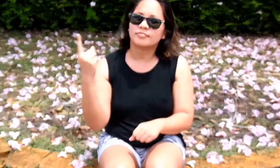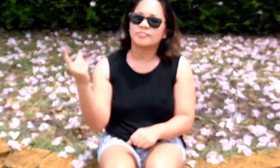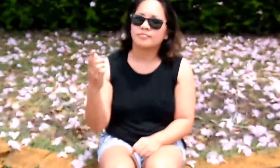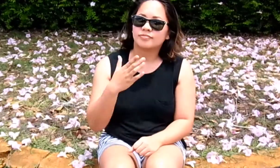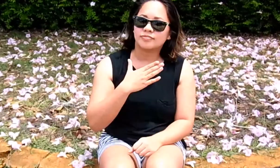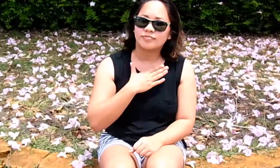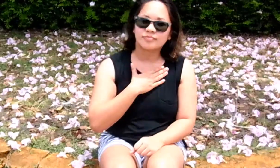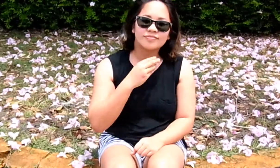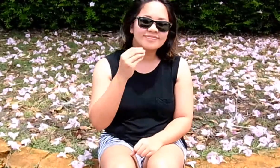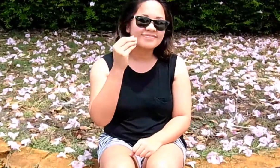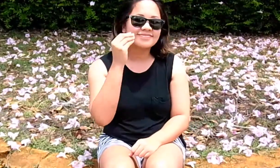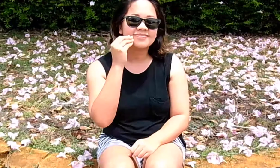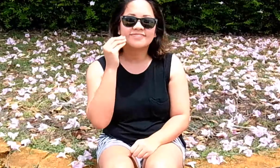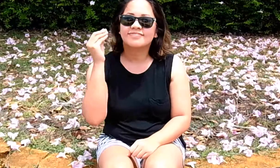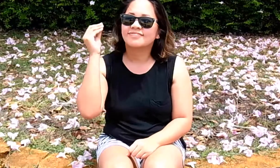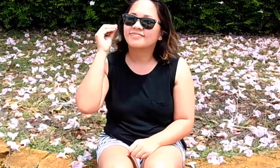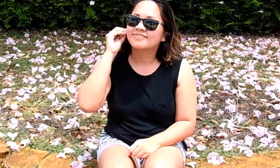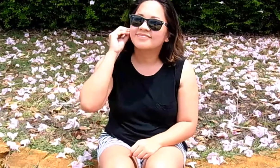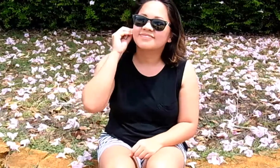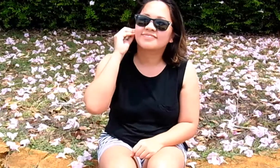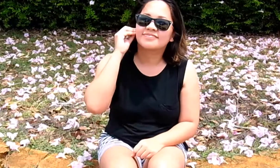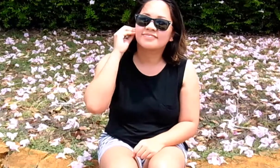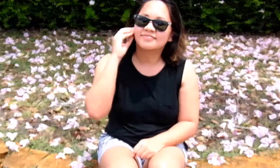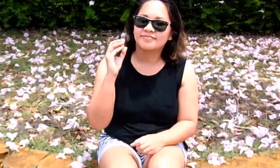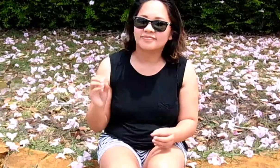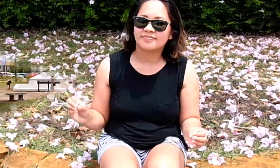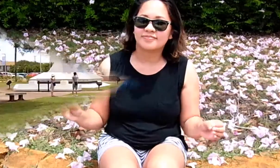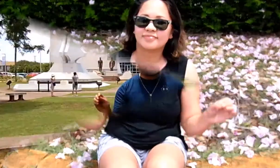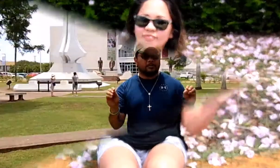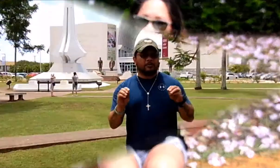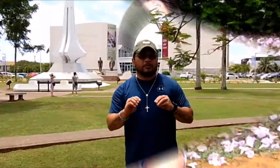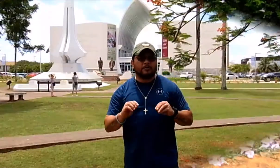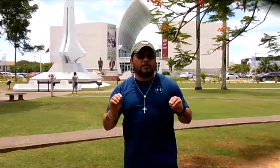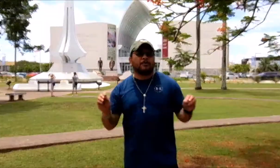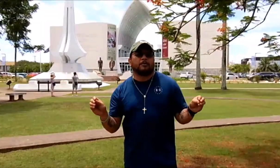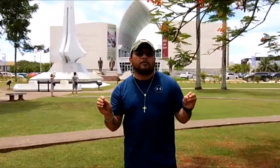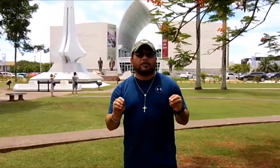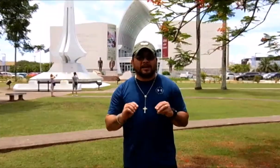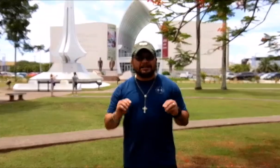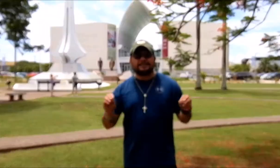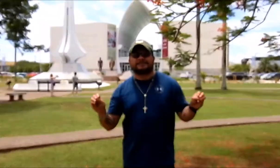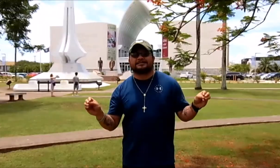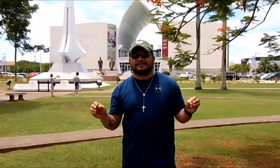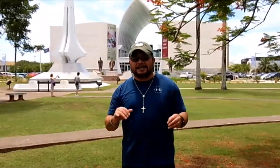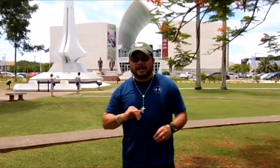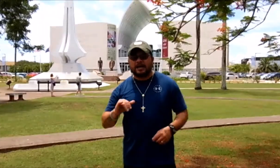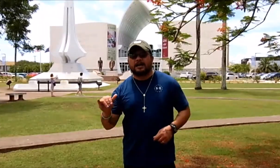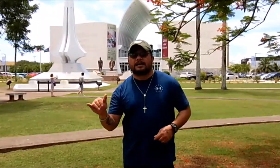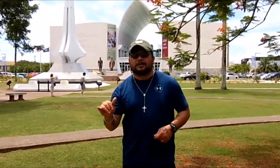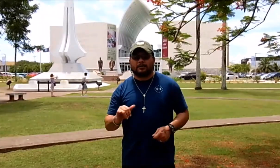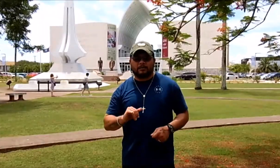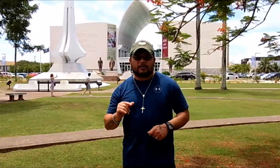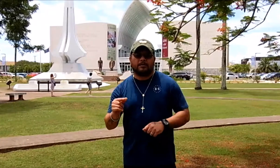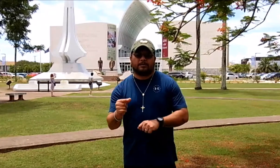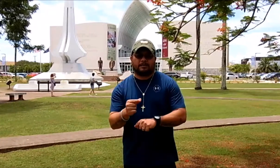from me There is no place like home